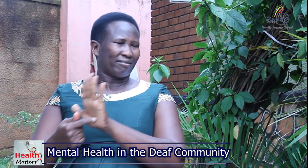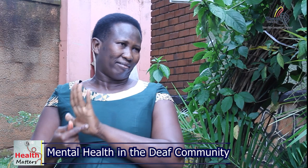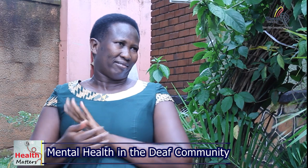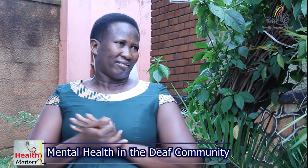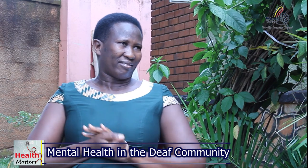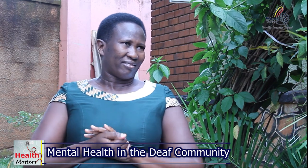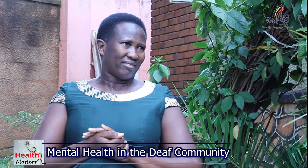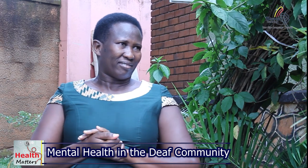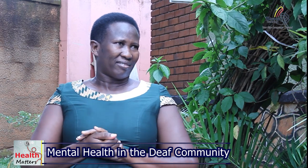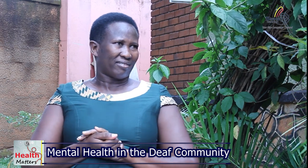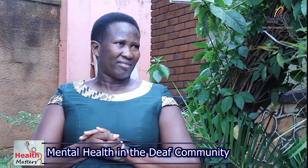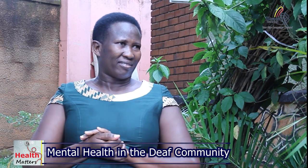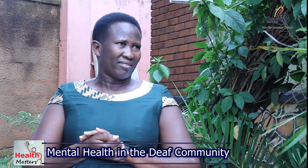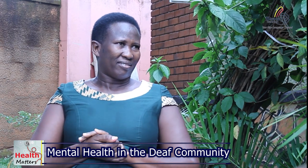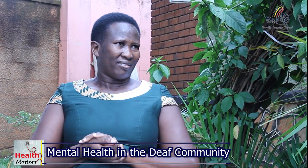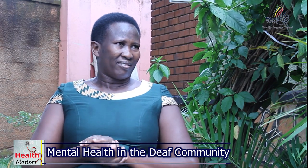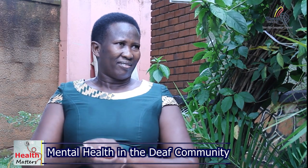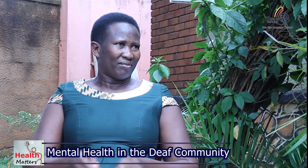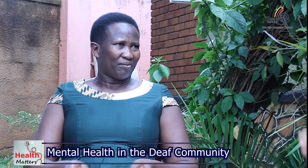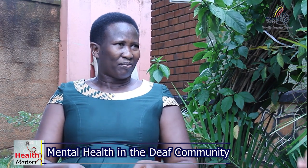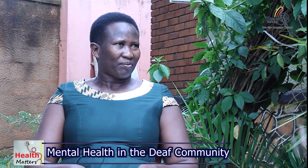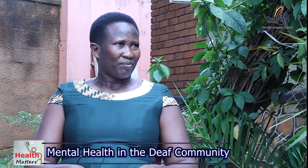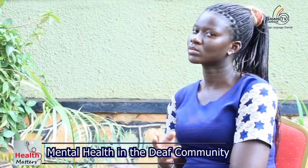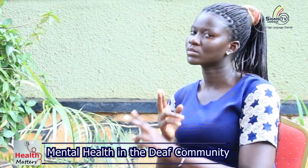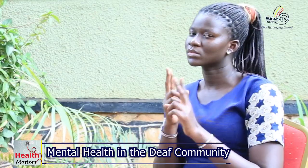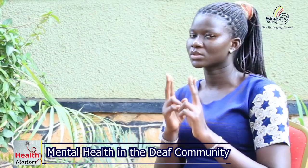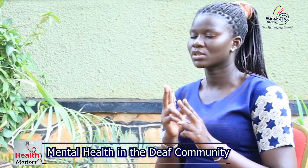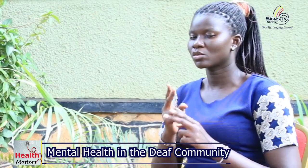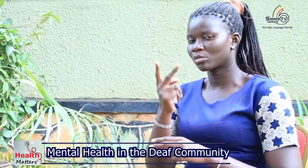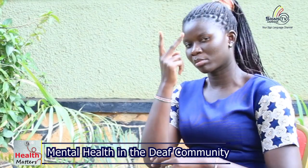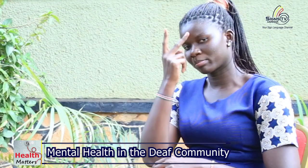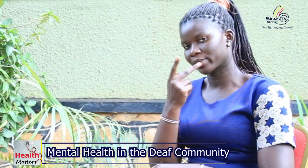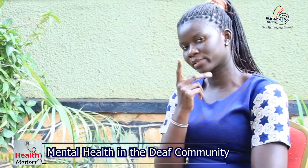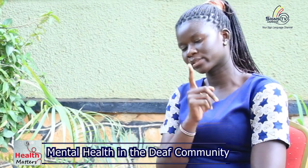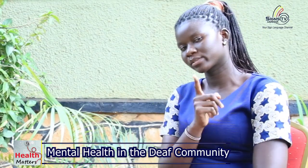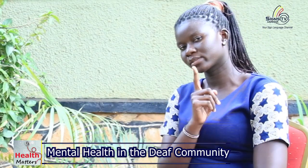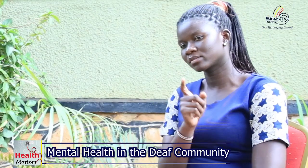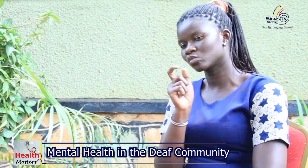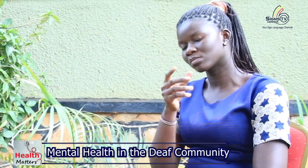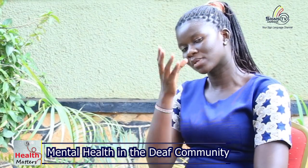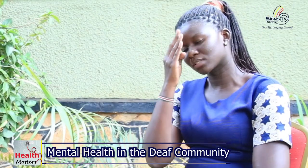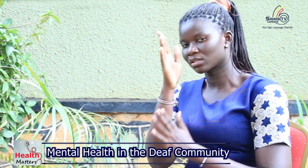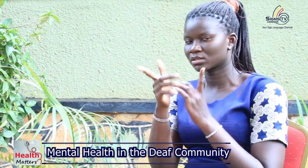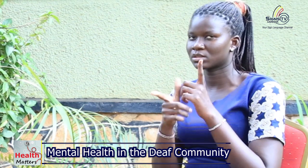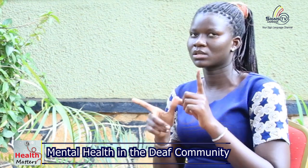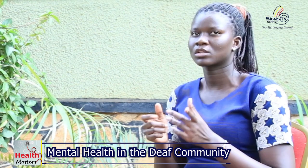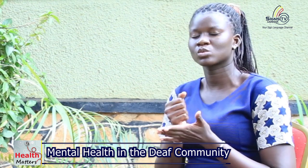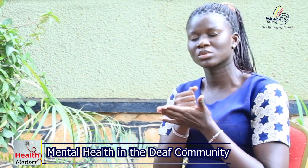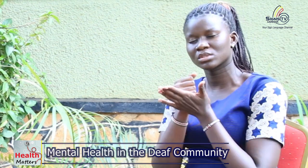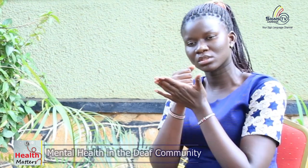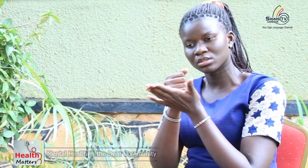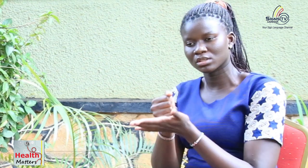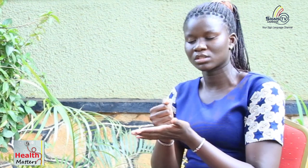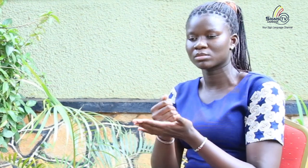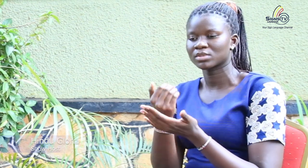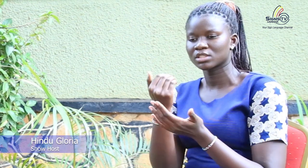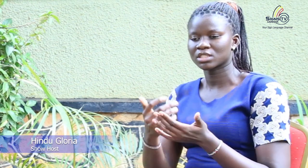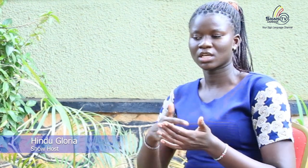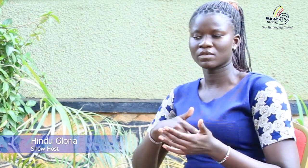that's how we get these signs of these people that is true and i have parents you really can learn sign